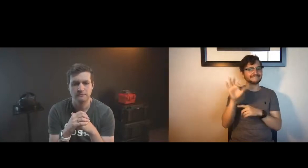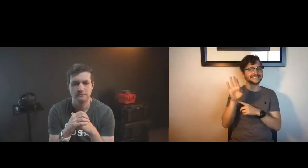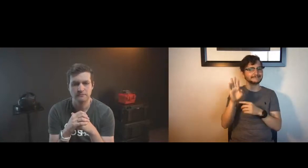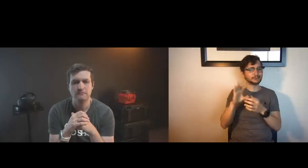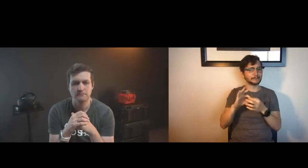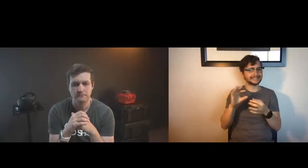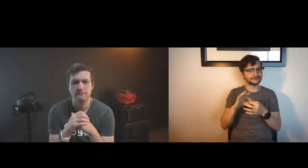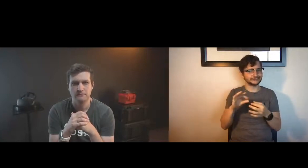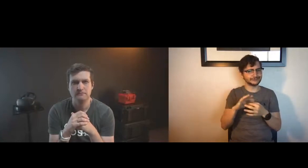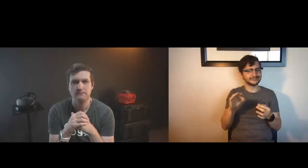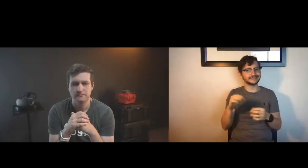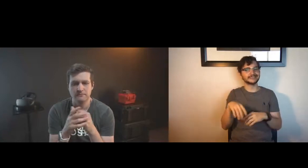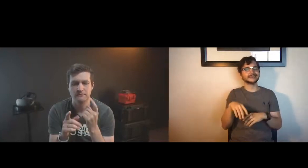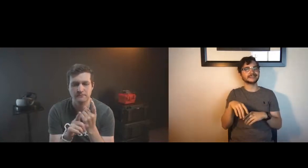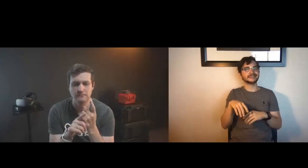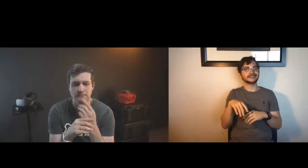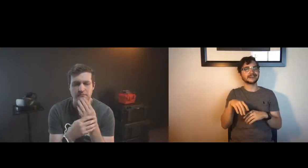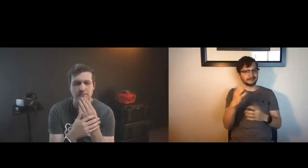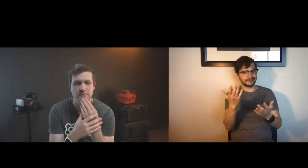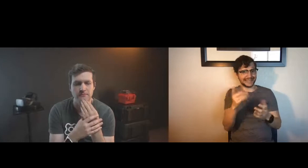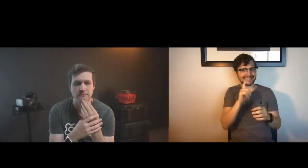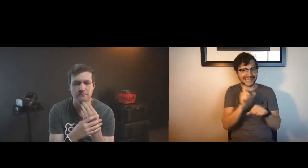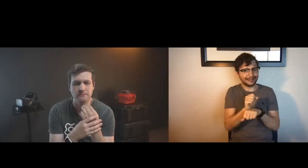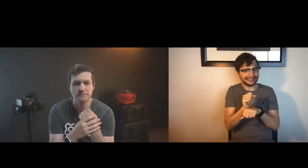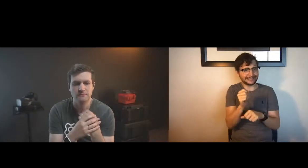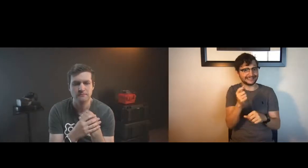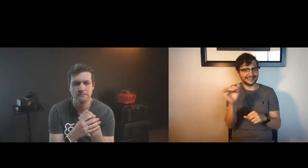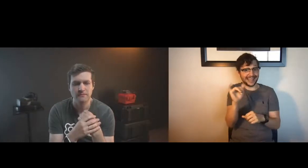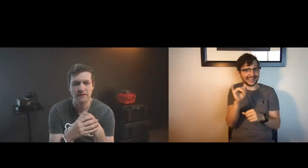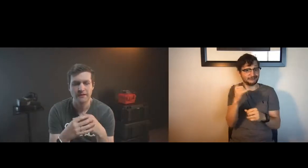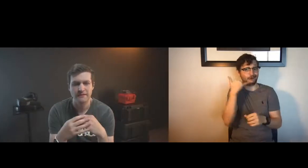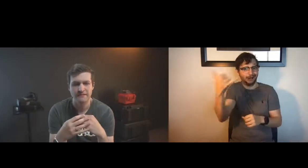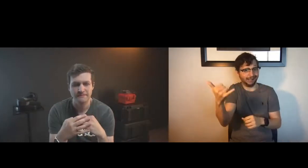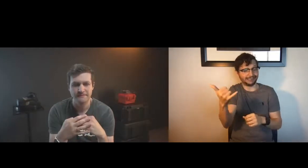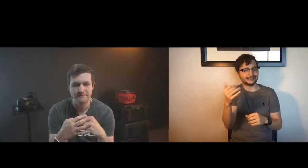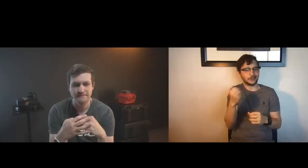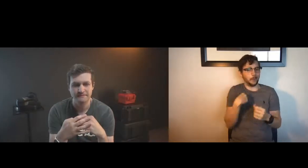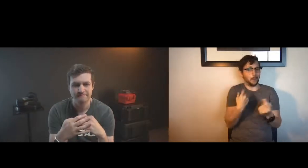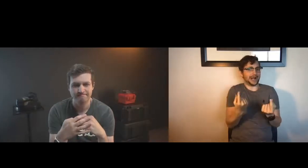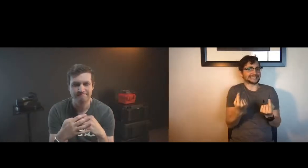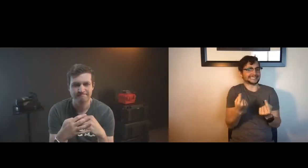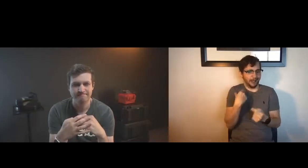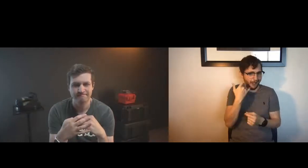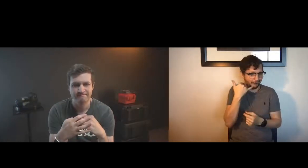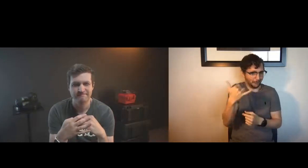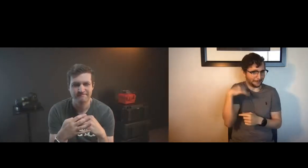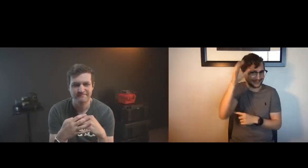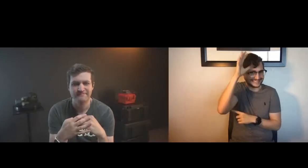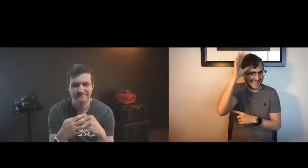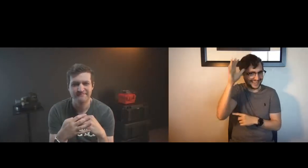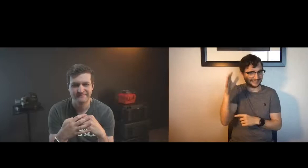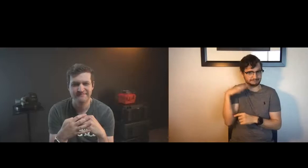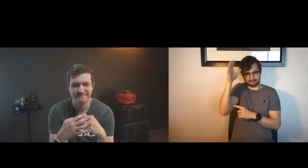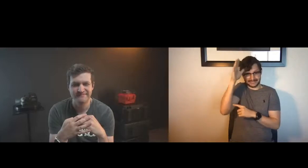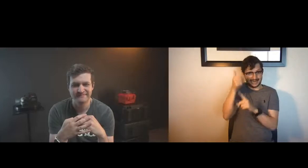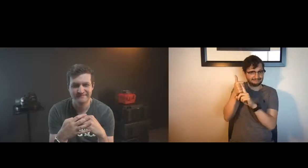realized that i could call someone on facebook message and it actually felt like making a